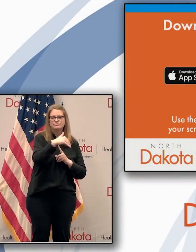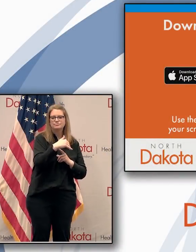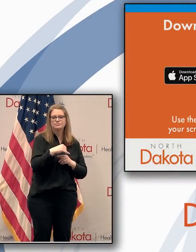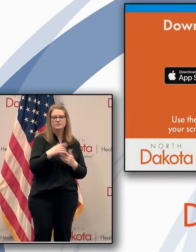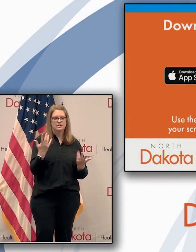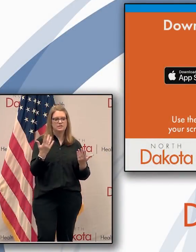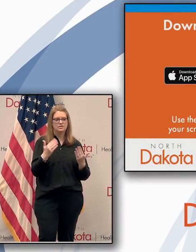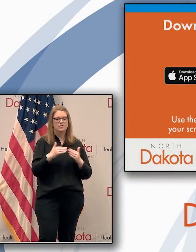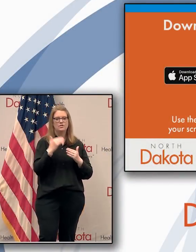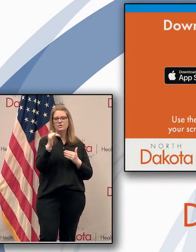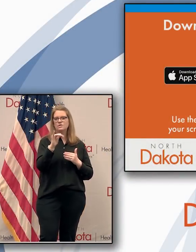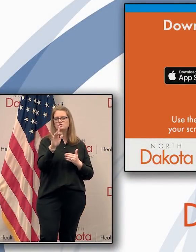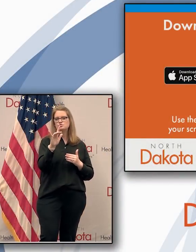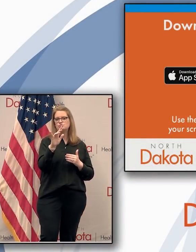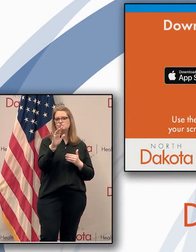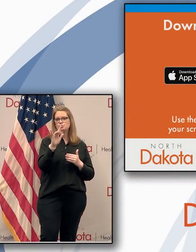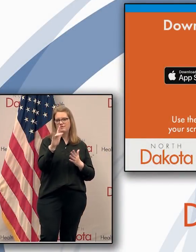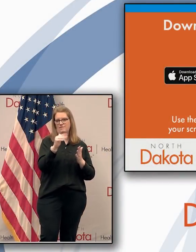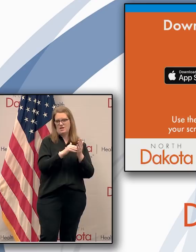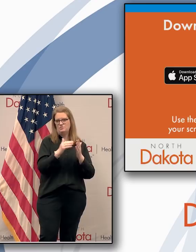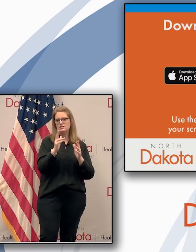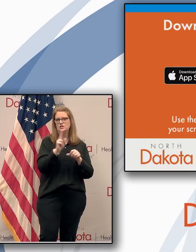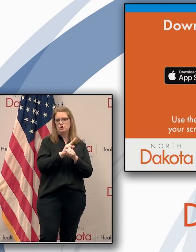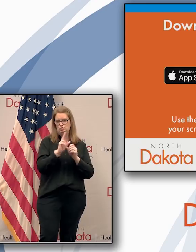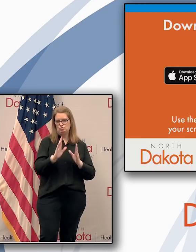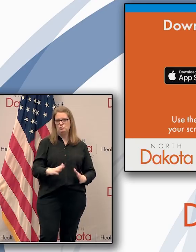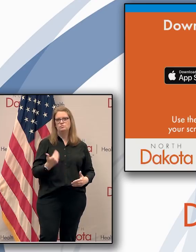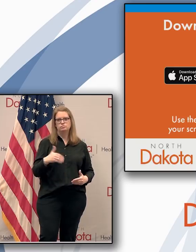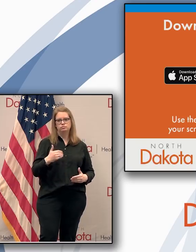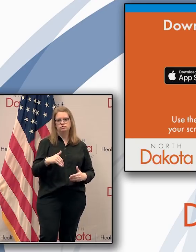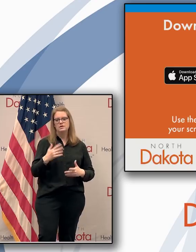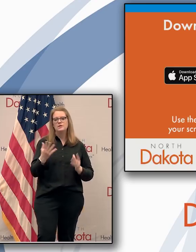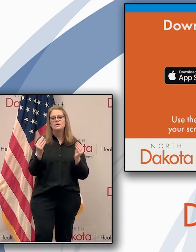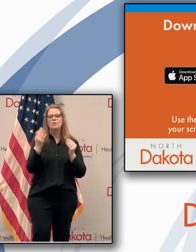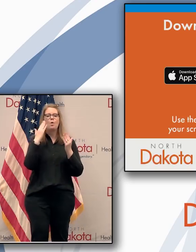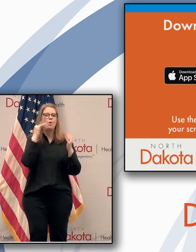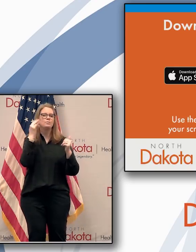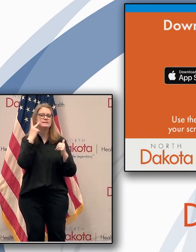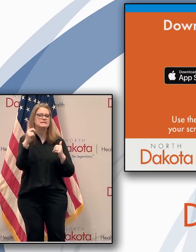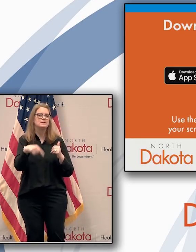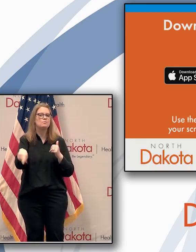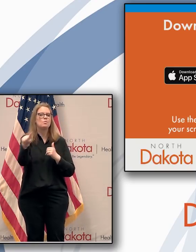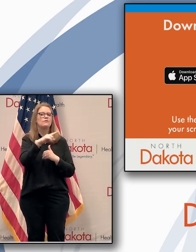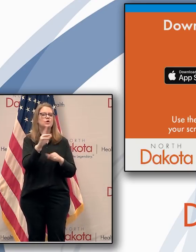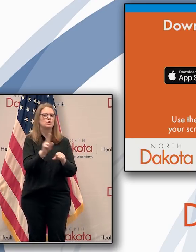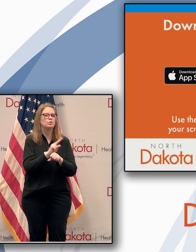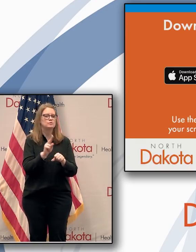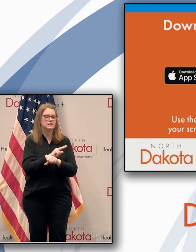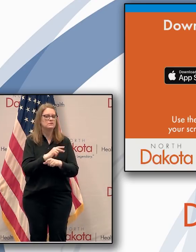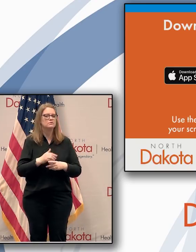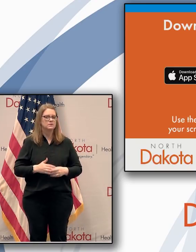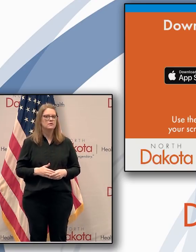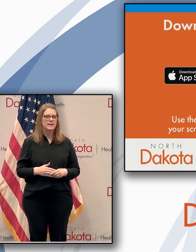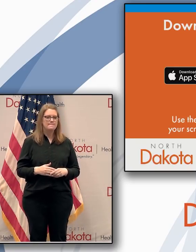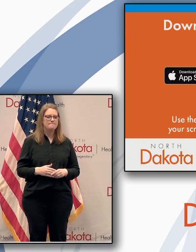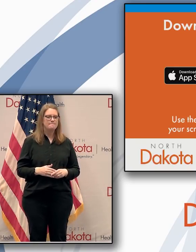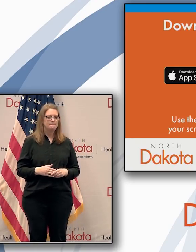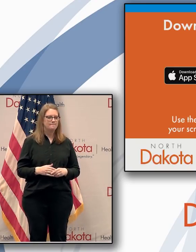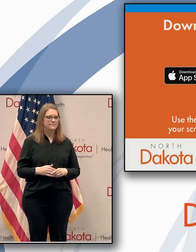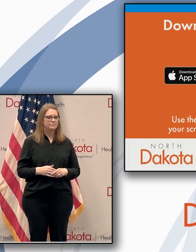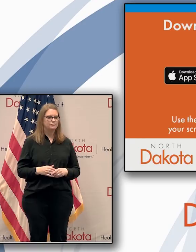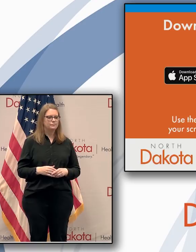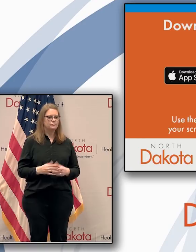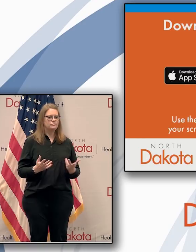It's available on iPhone and Android. And we hope to see even more of you using this valuable tool. We